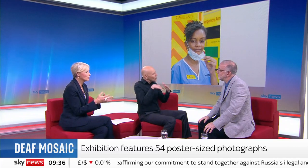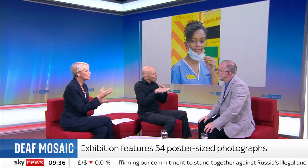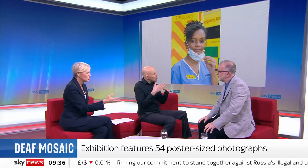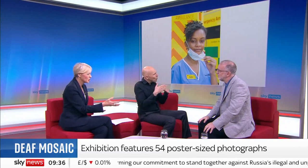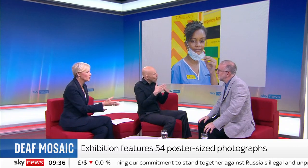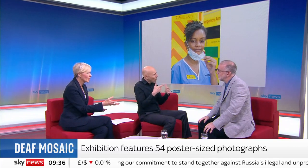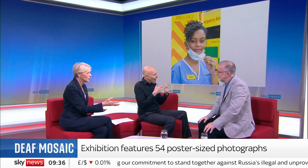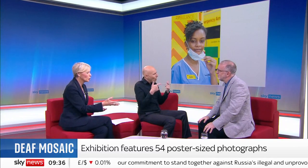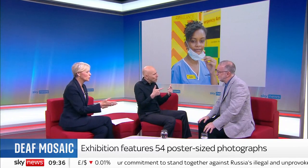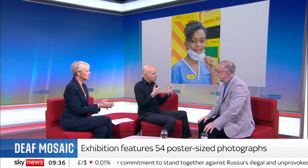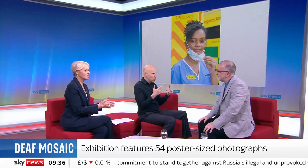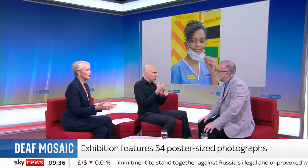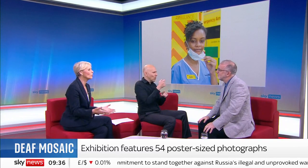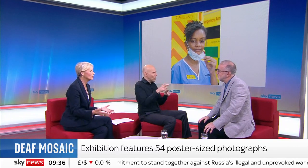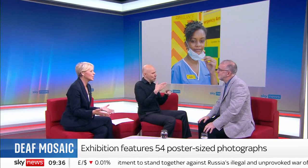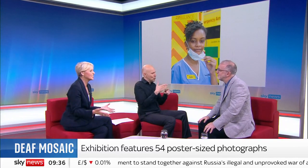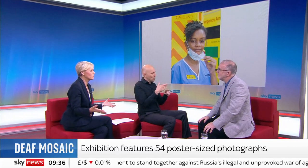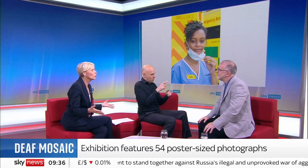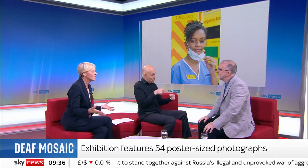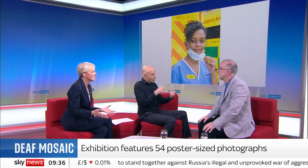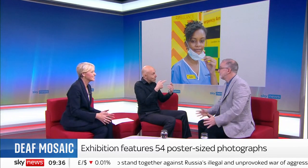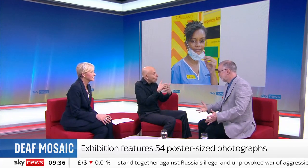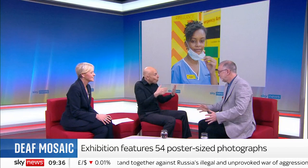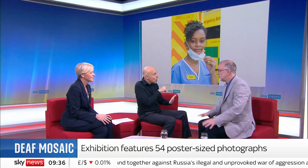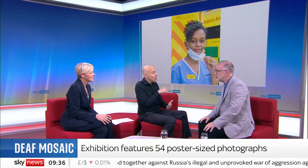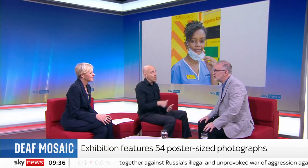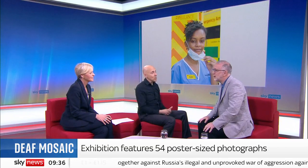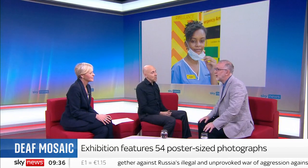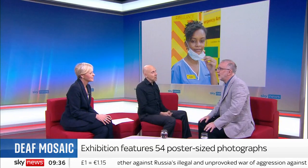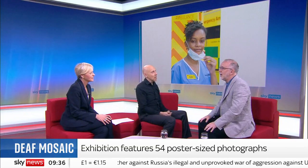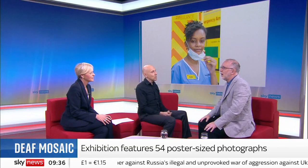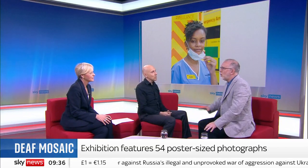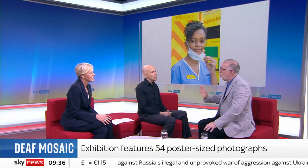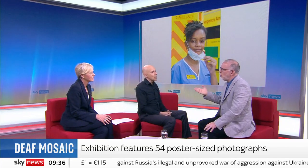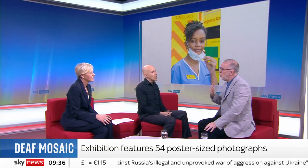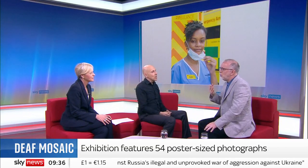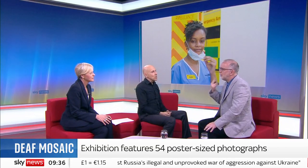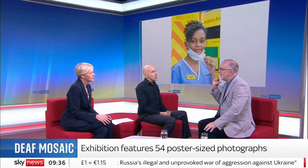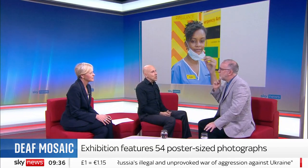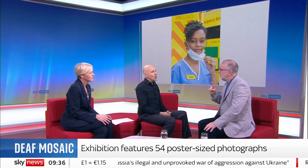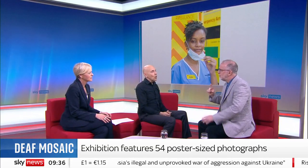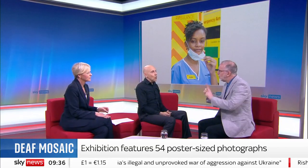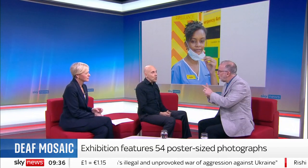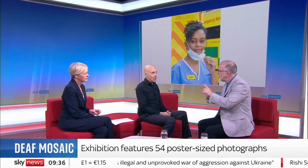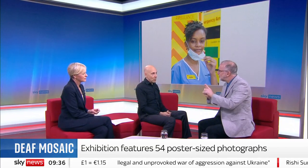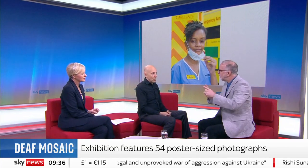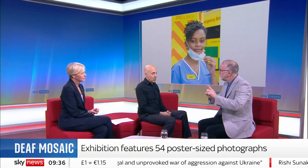in order to do her job, which is challenging for all nurses? Absolutely. So all deaf people